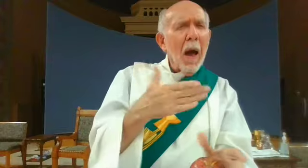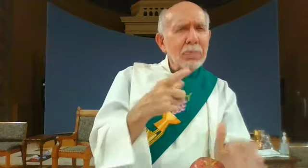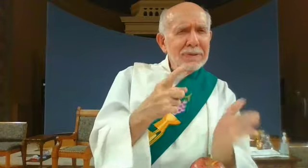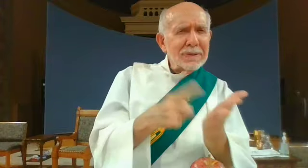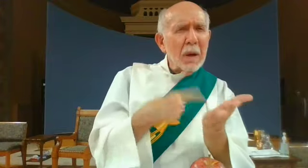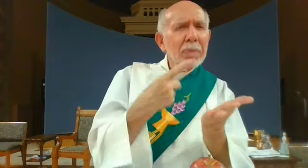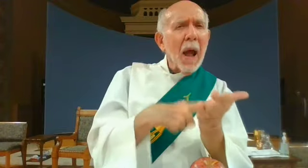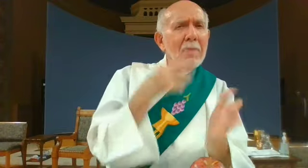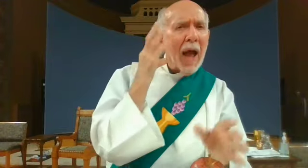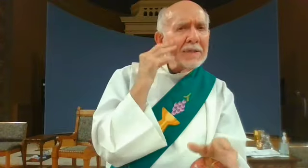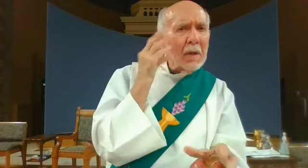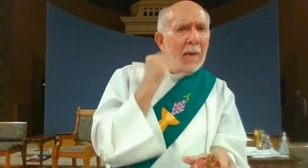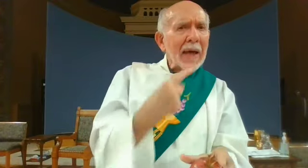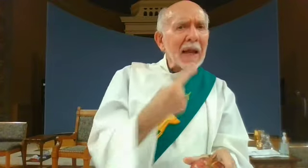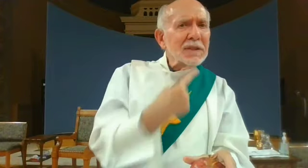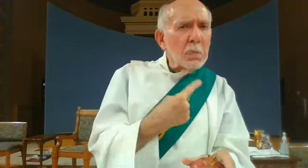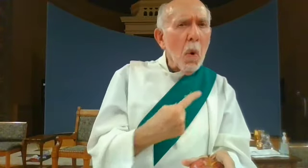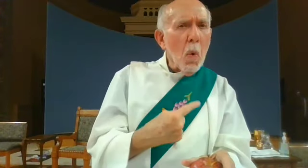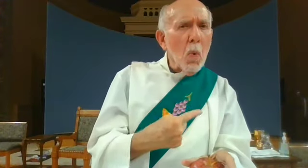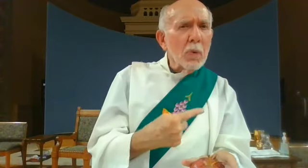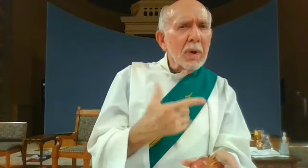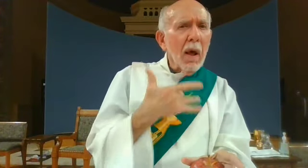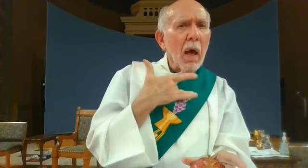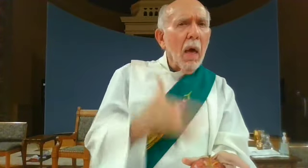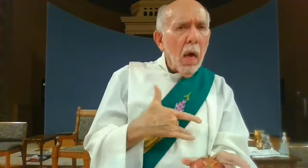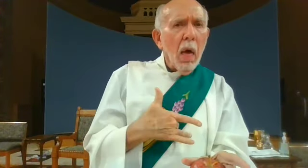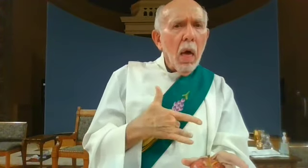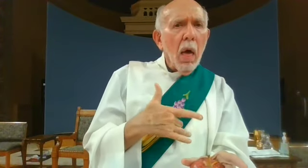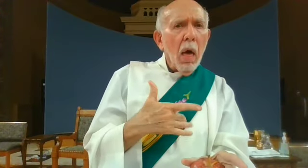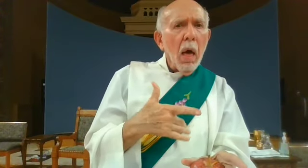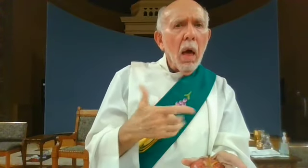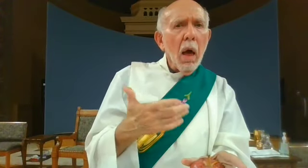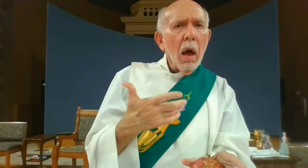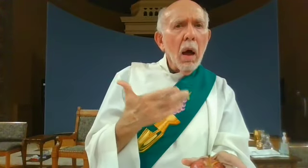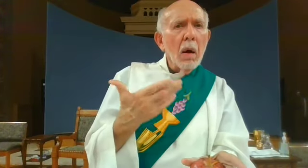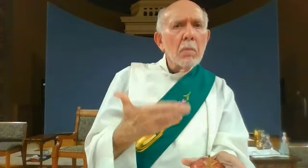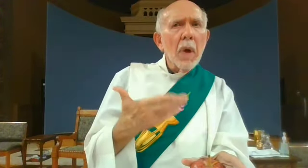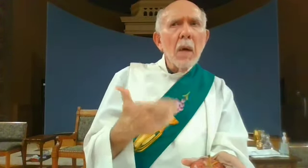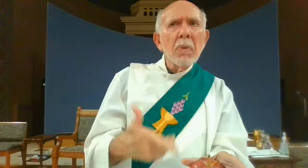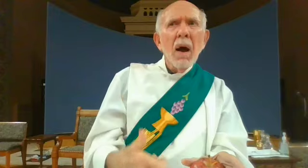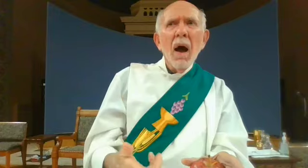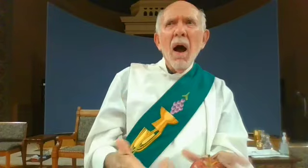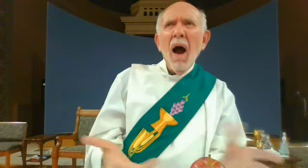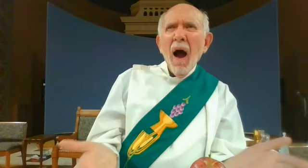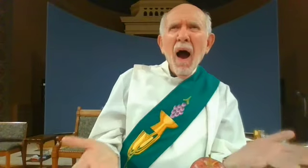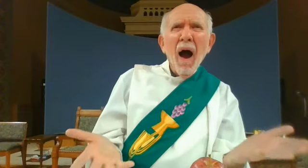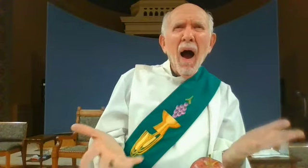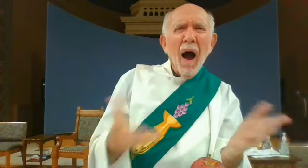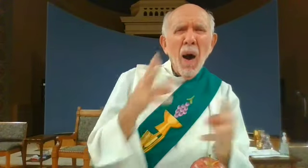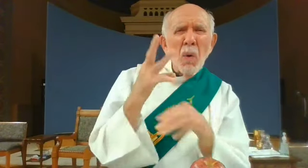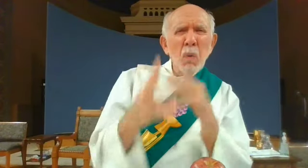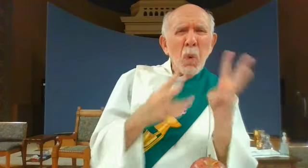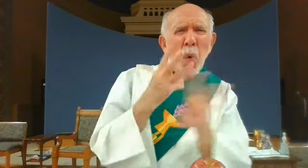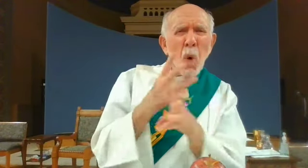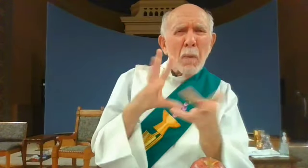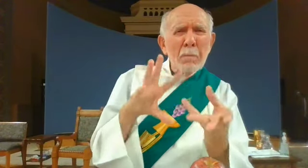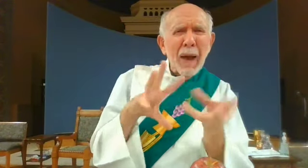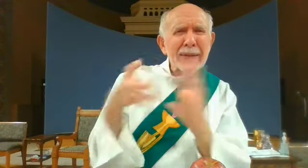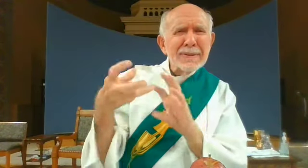sometimes experience disappointment we feel it in our hearts the world is